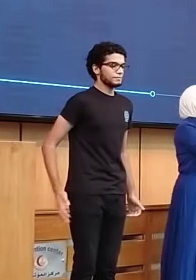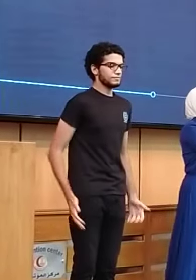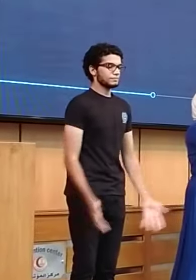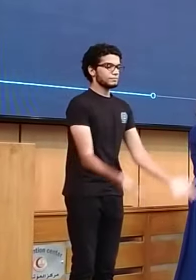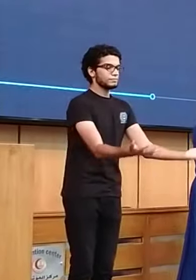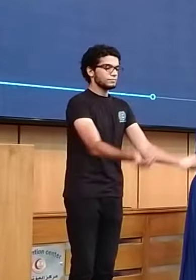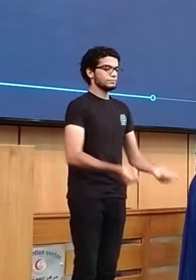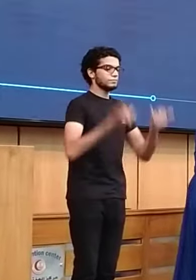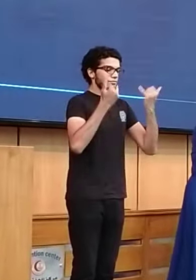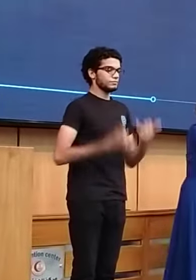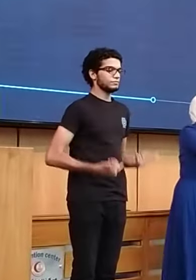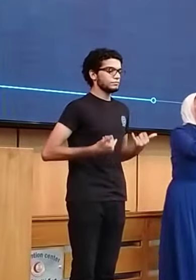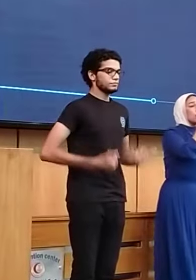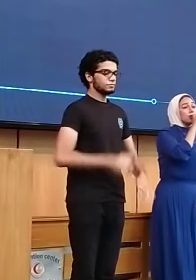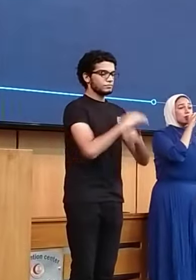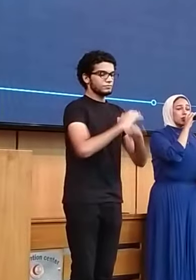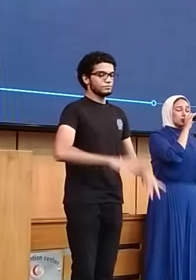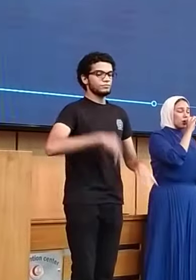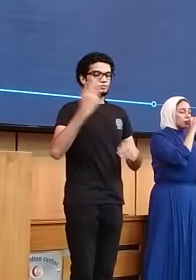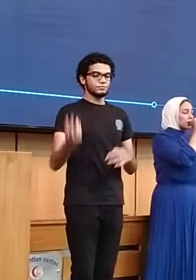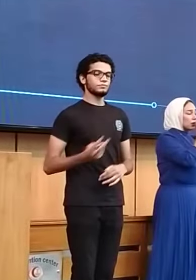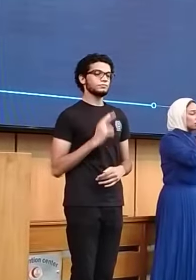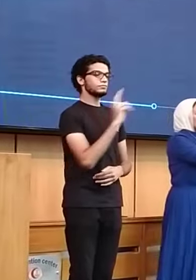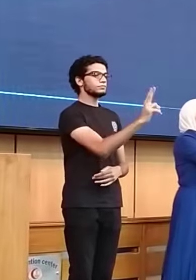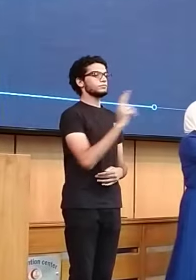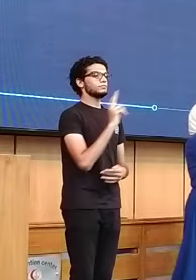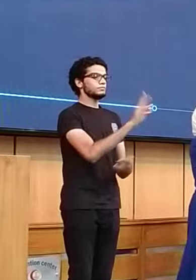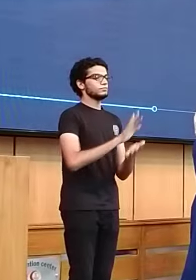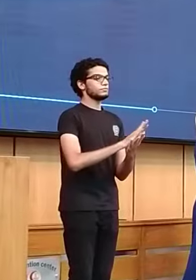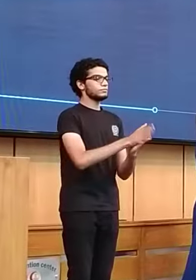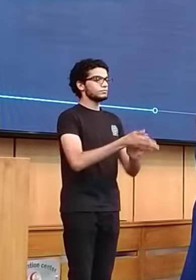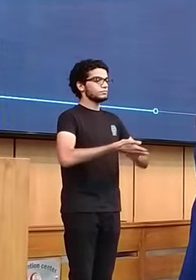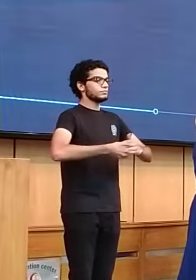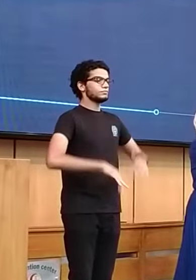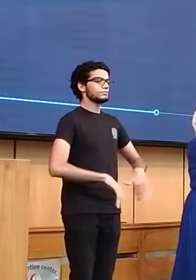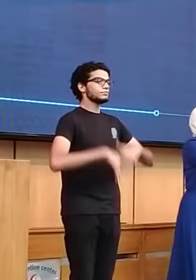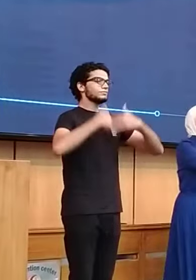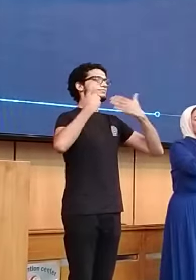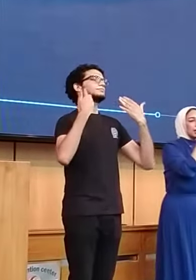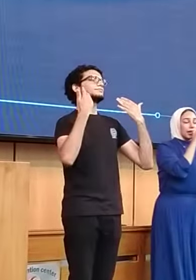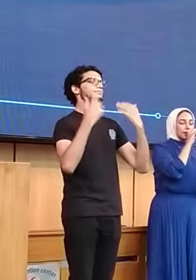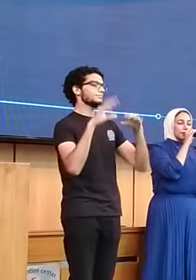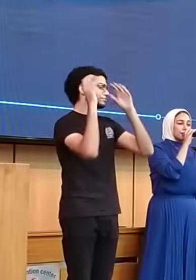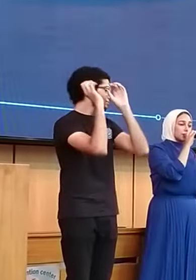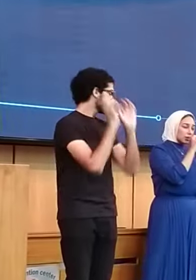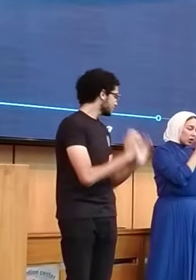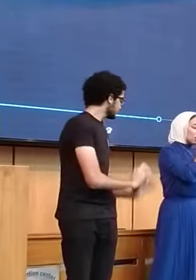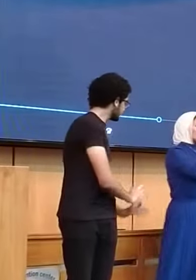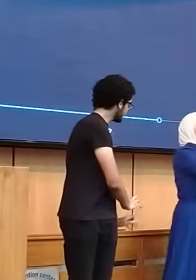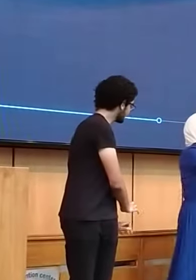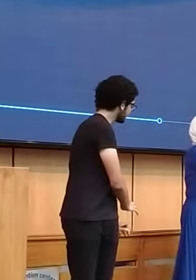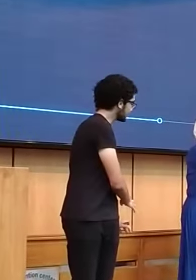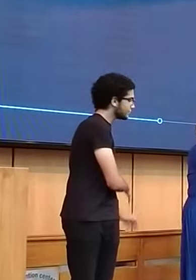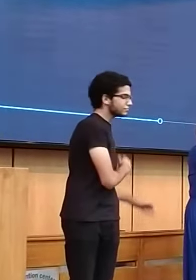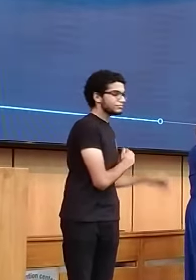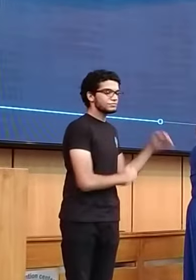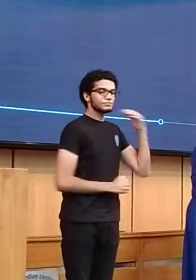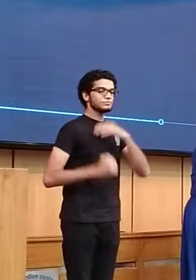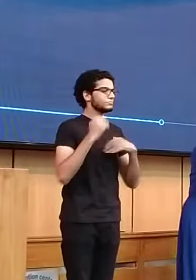So come along, it won't be long till we wait here happy Shut your eyes, there